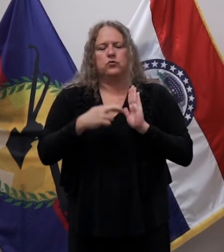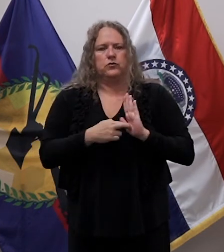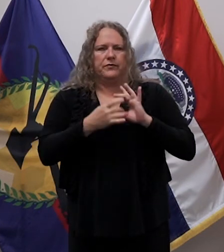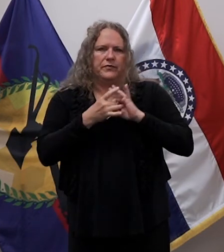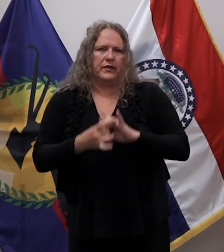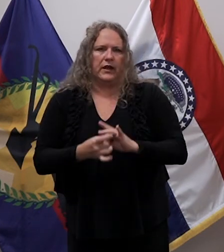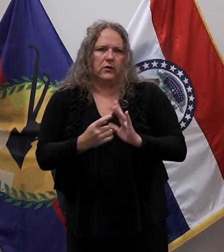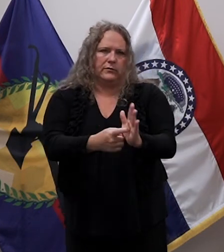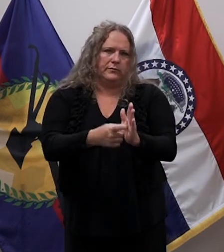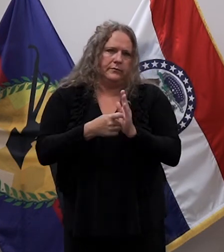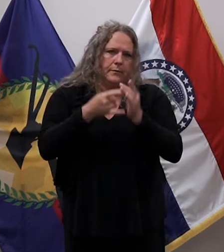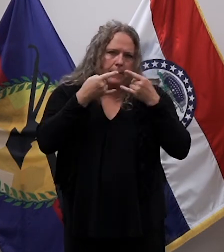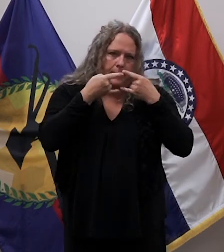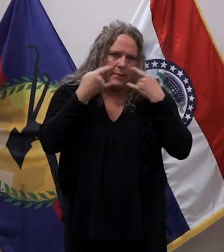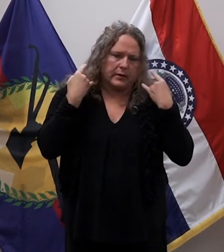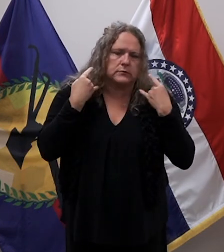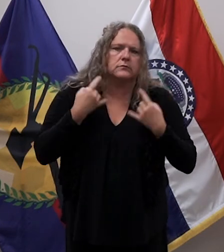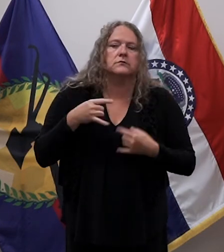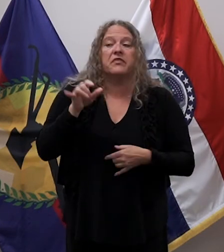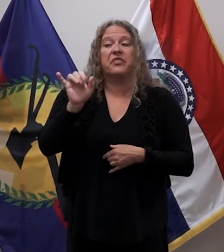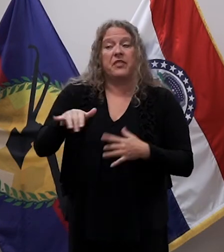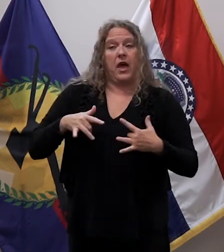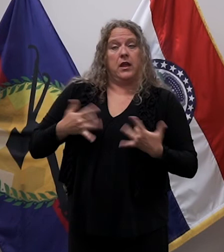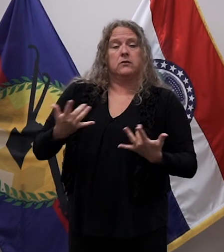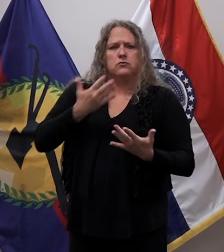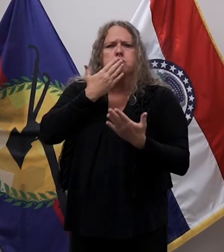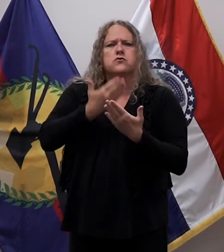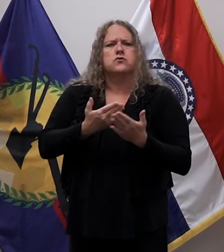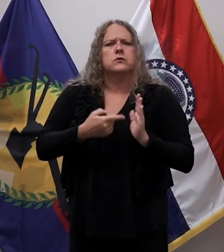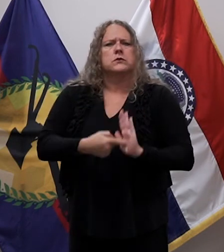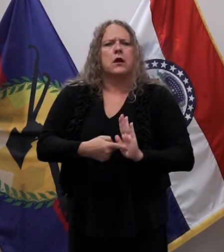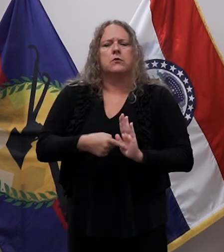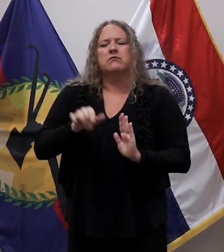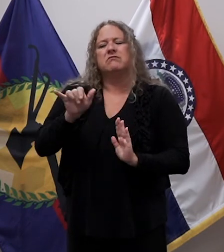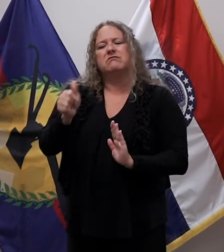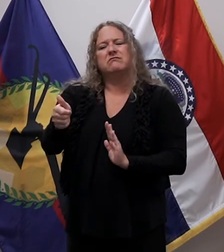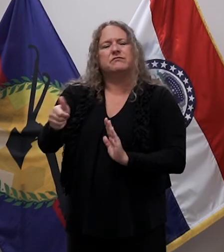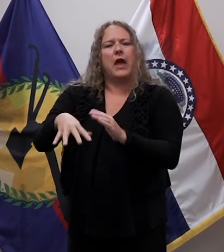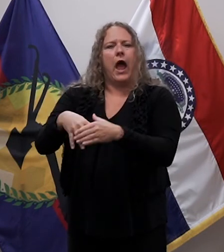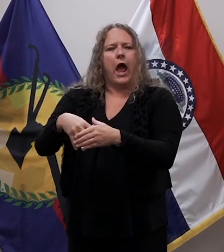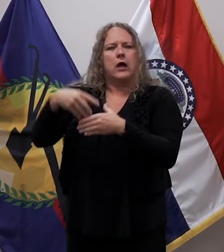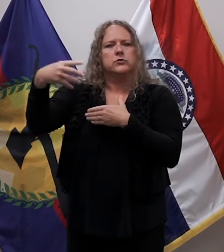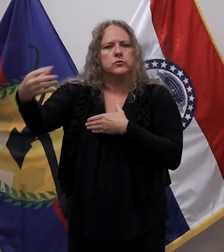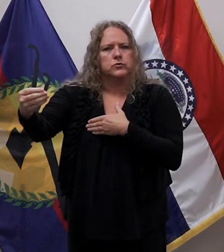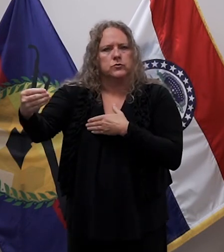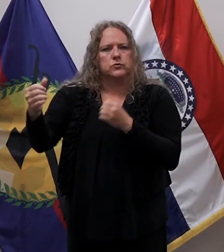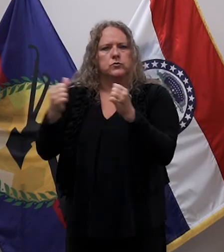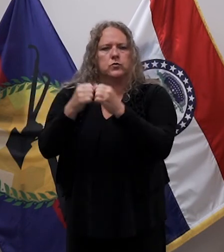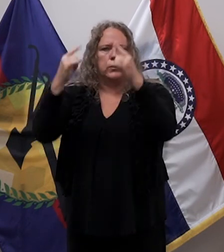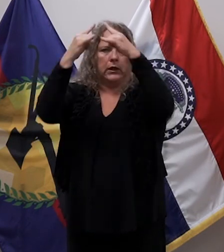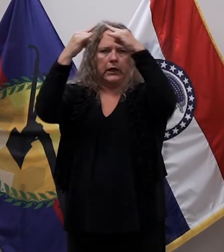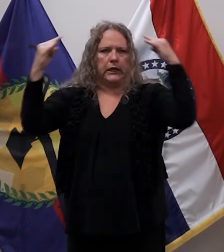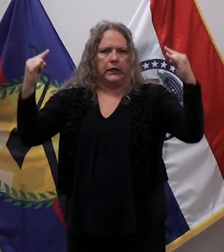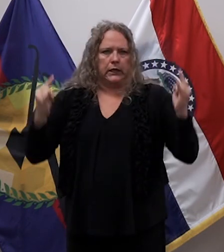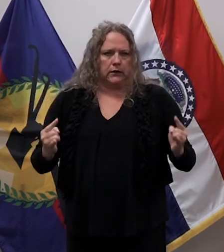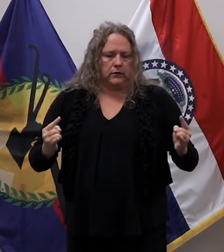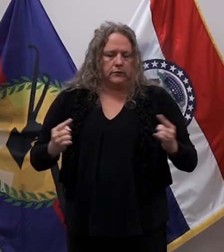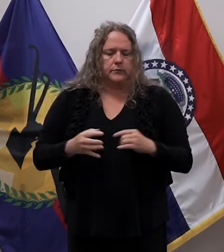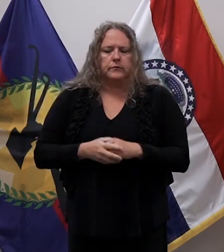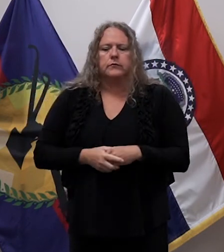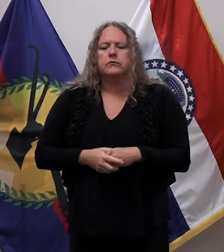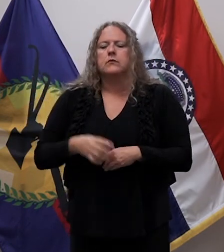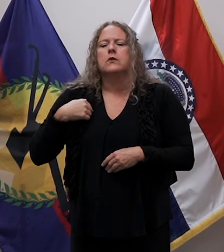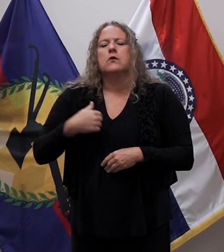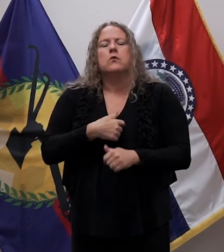mask mandates. And that event's a good example. That was an outdoor tented event. And we